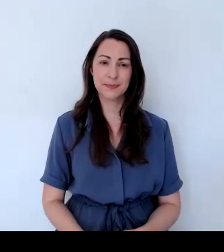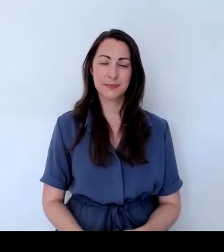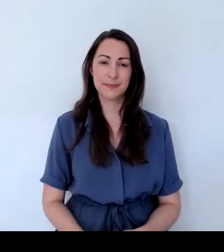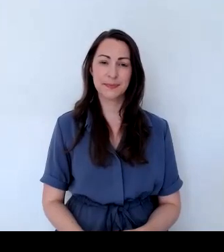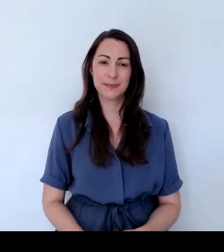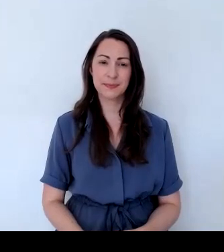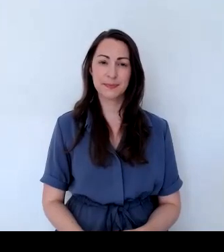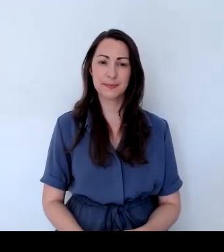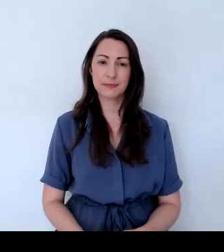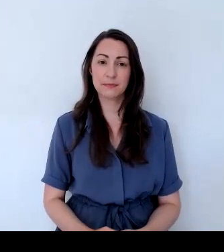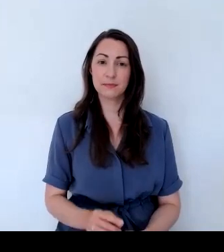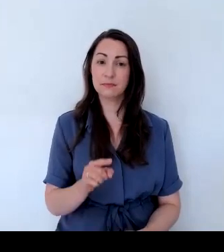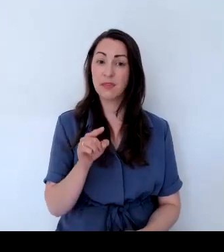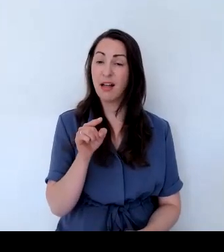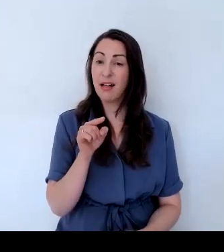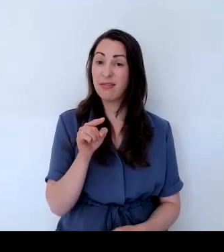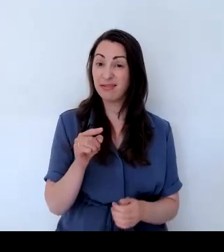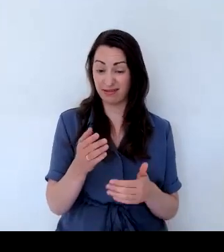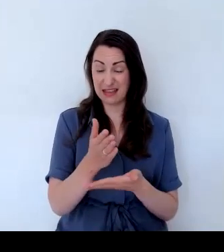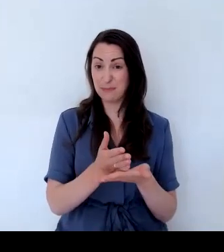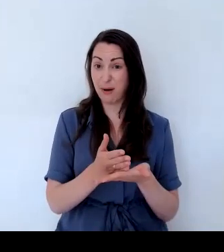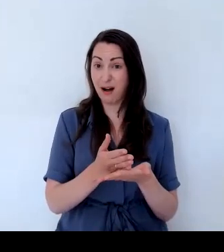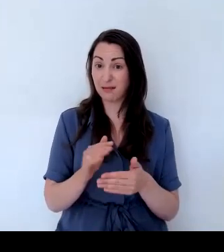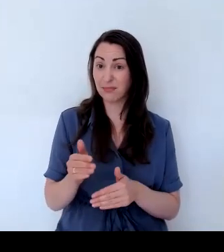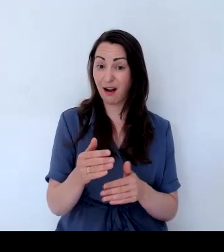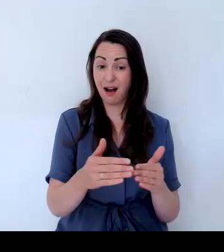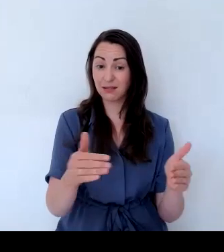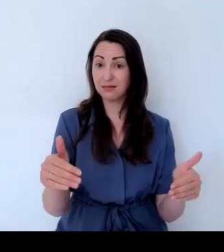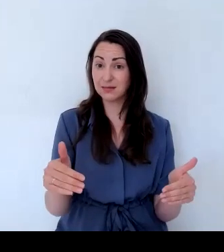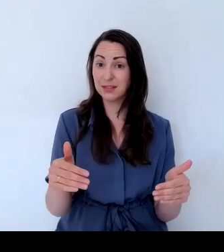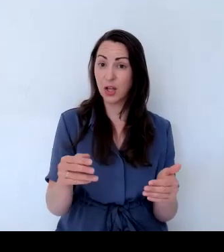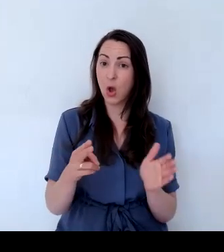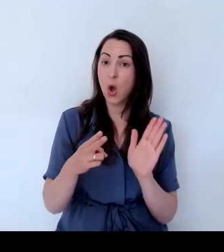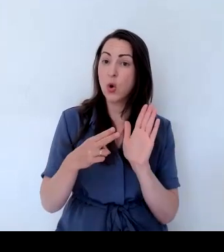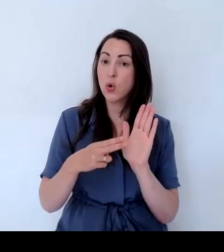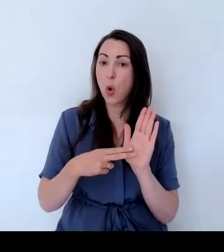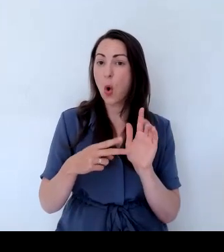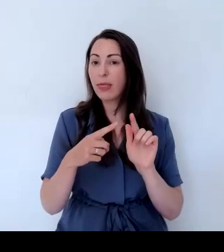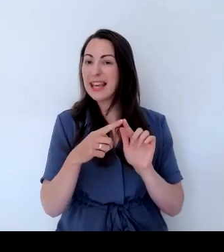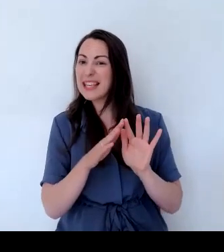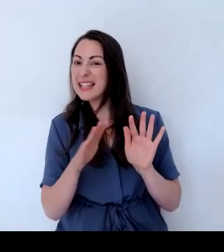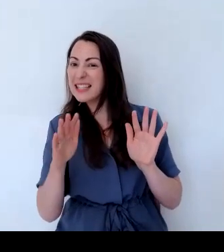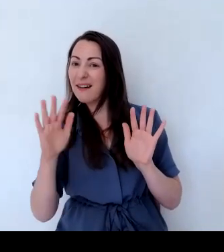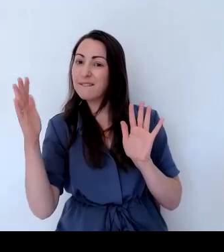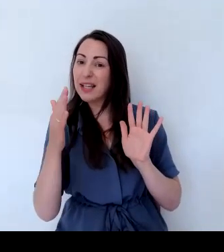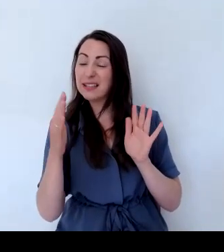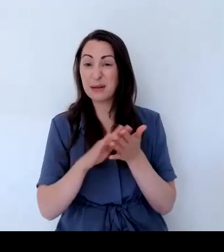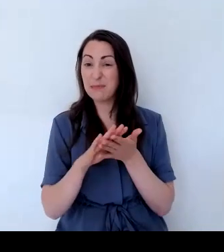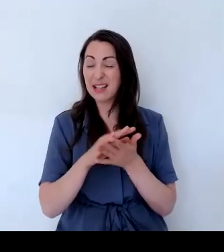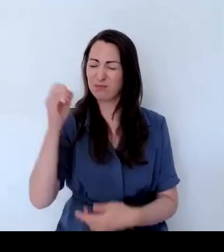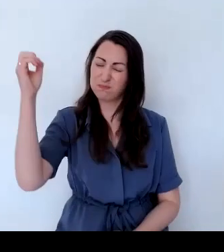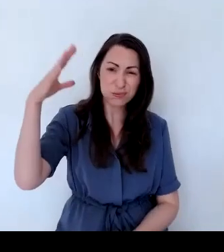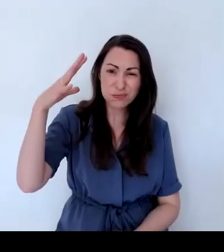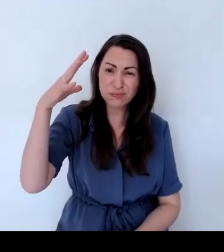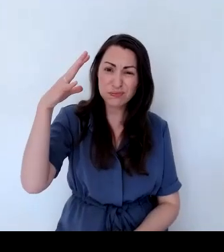-east facing, so it doesn't get small. It is a little bit to have in the